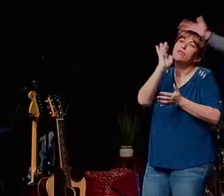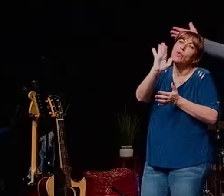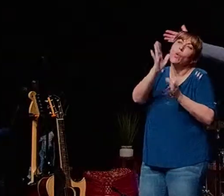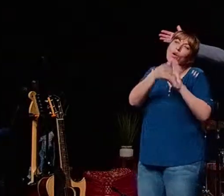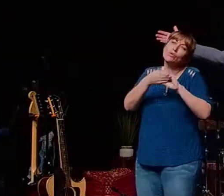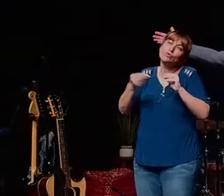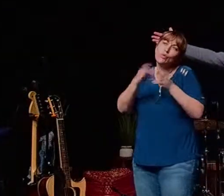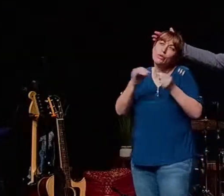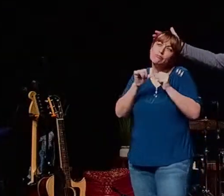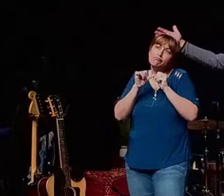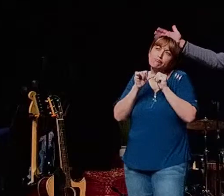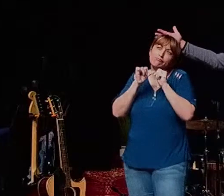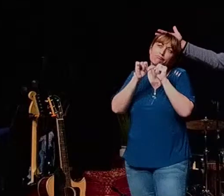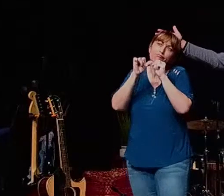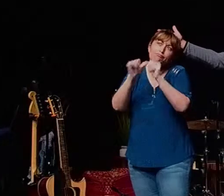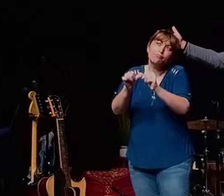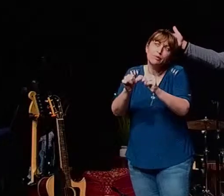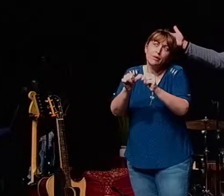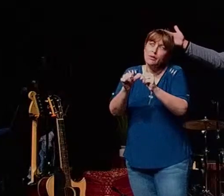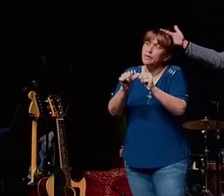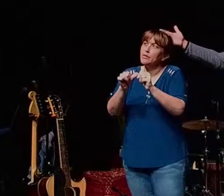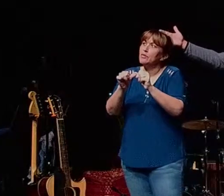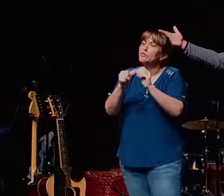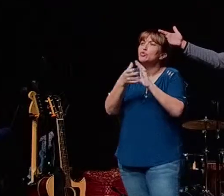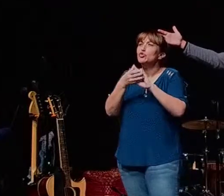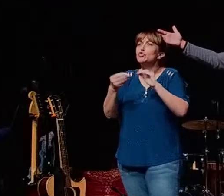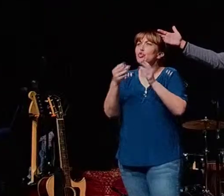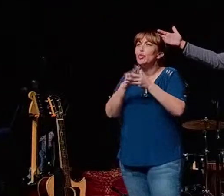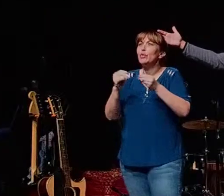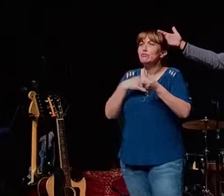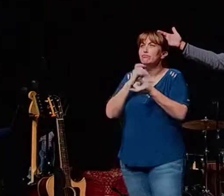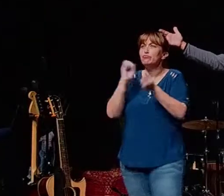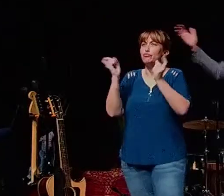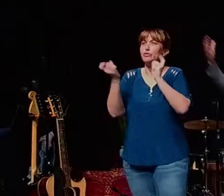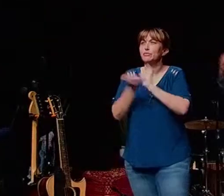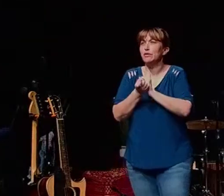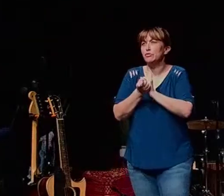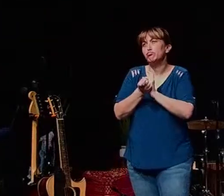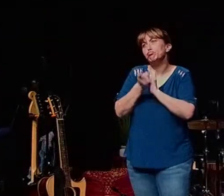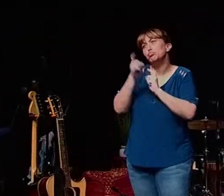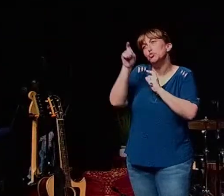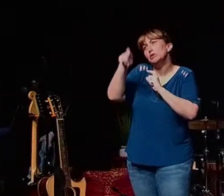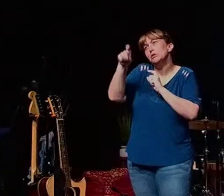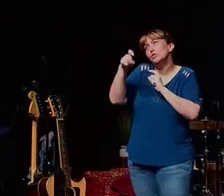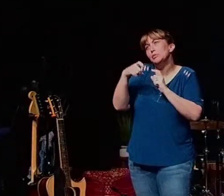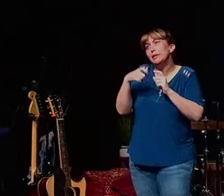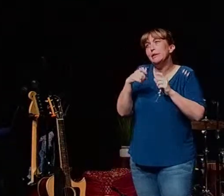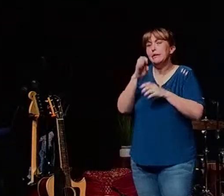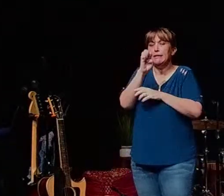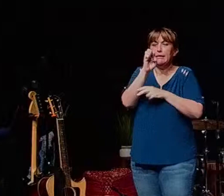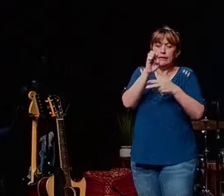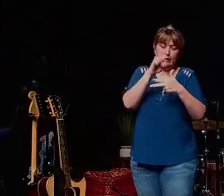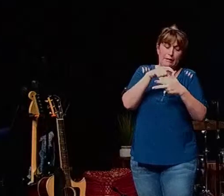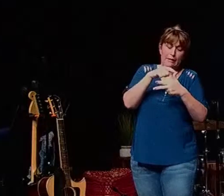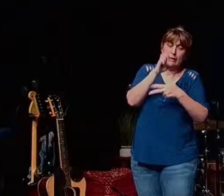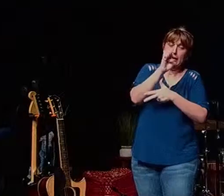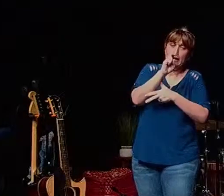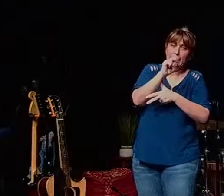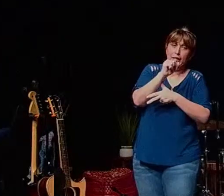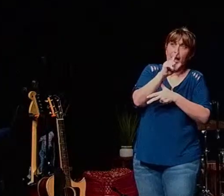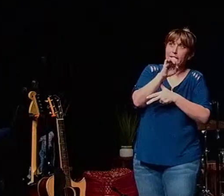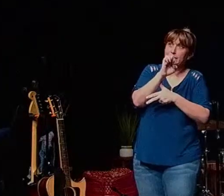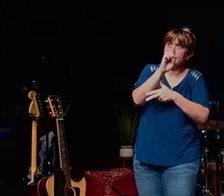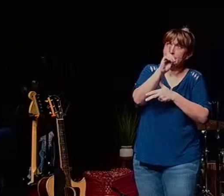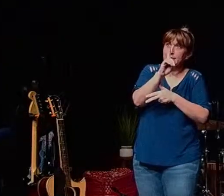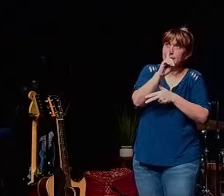is to continue to be a story of transformation you need to be this enlightened seeker who says i need to